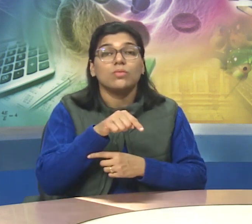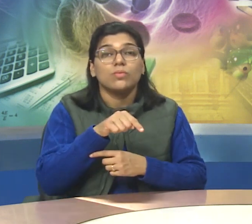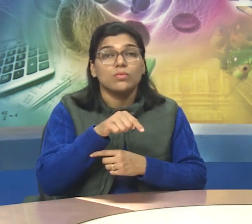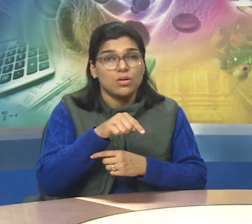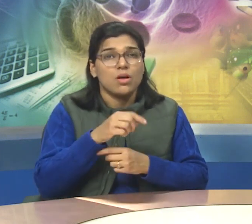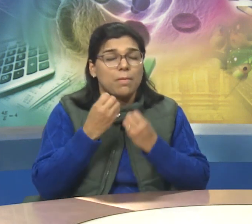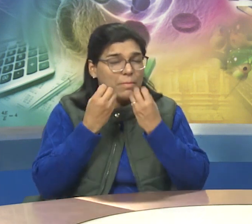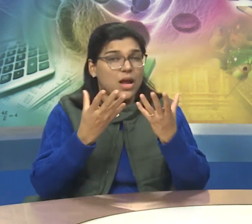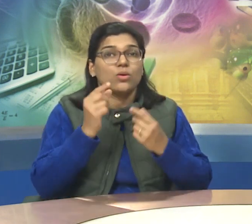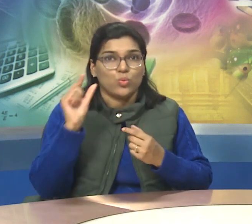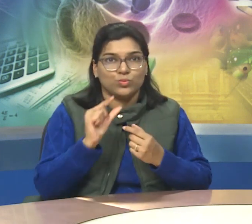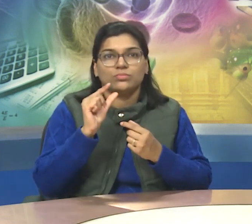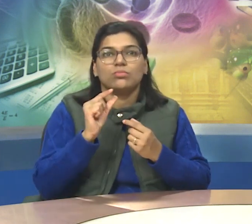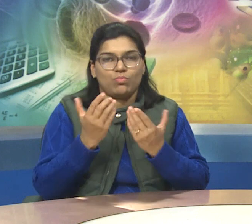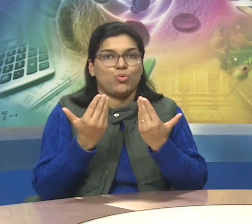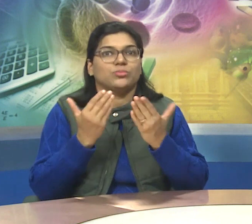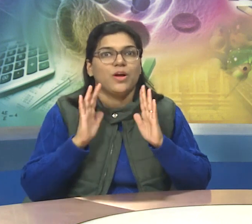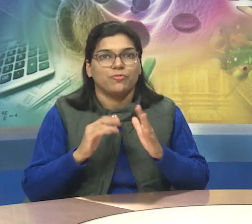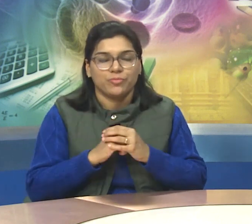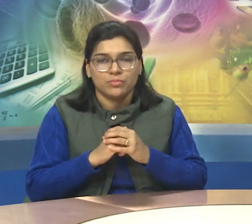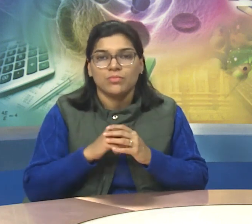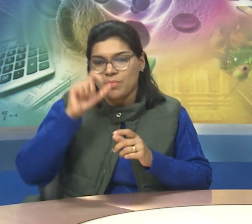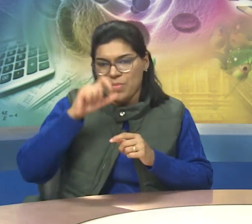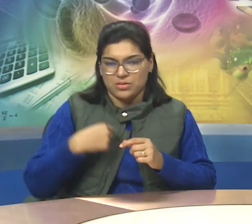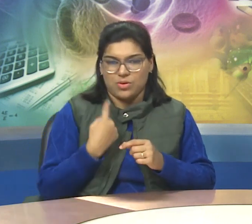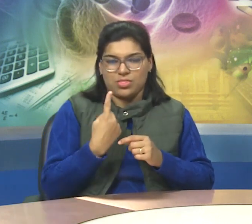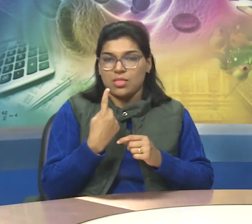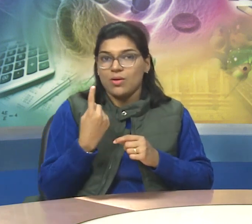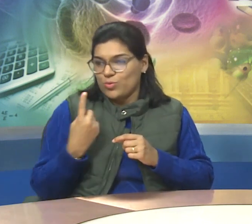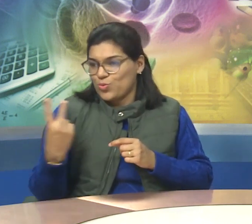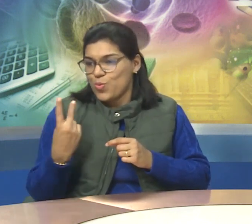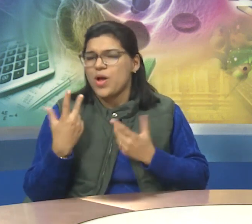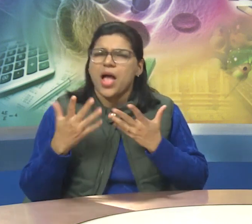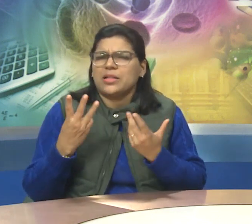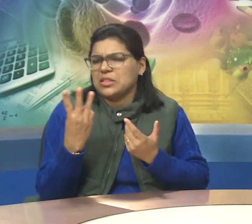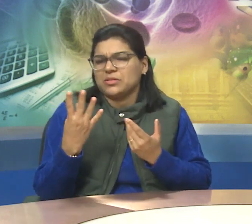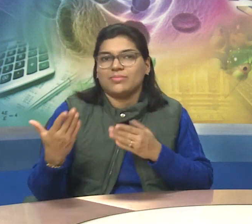This is possible by